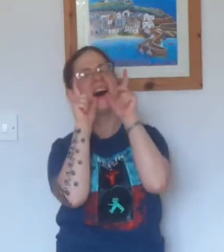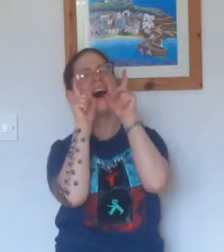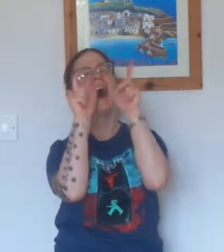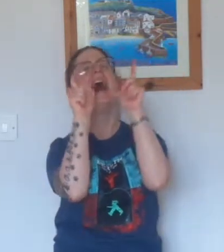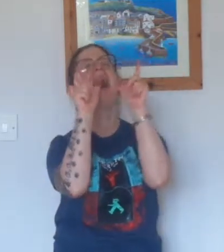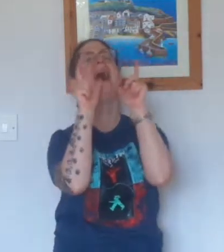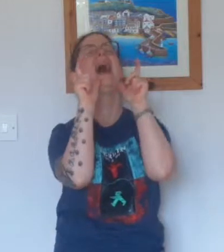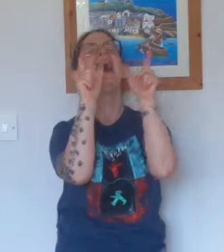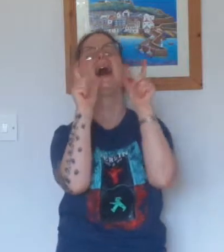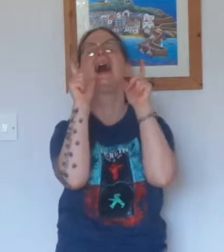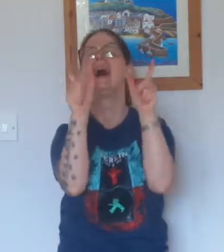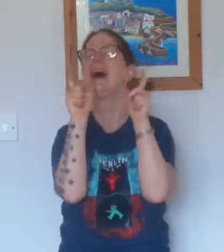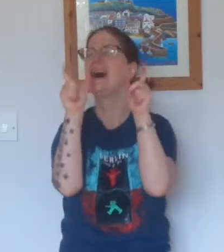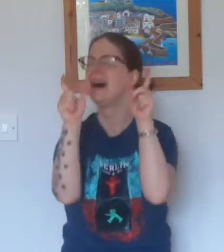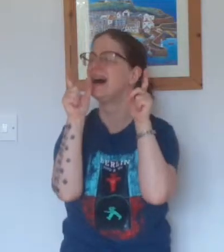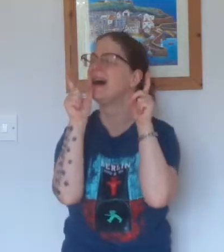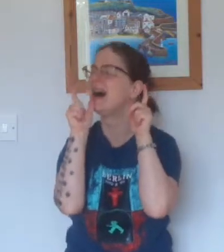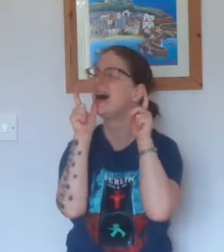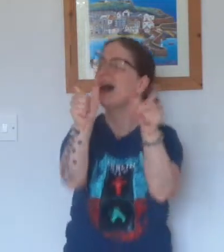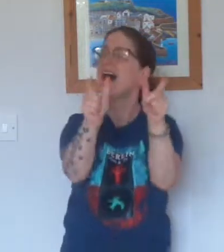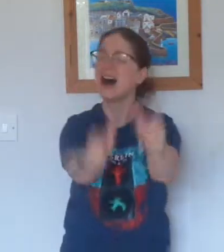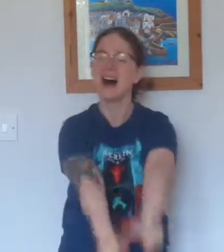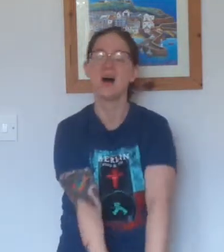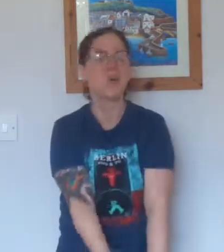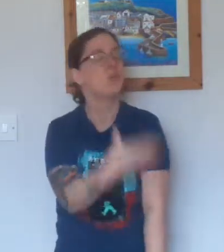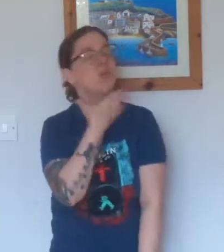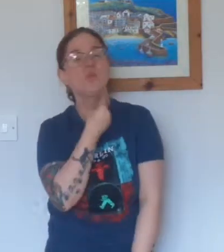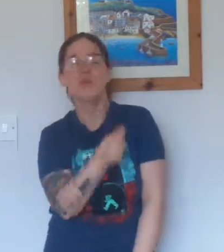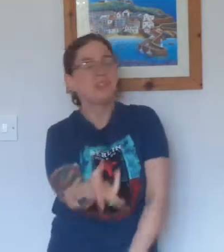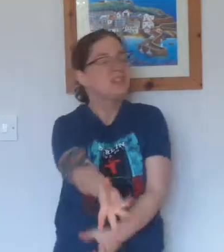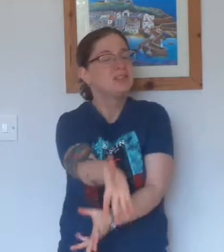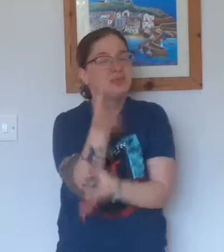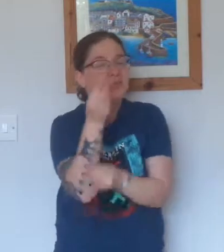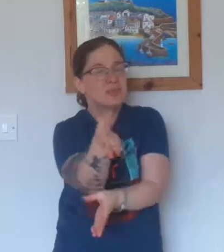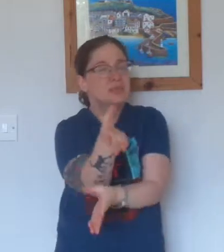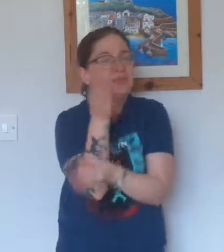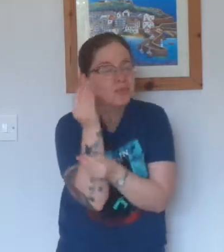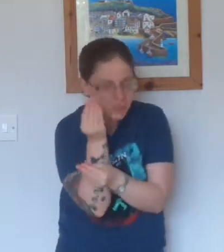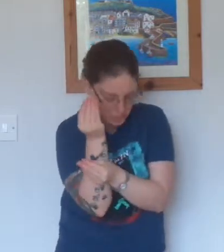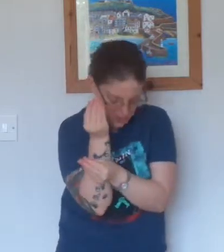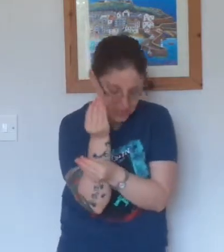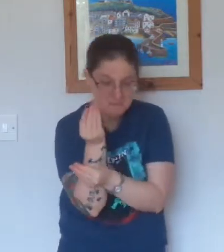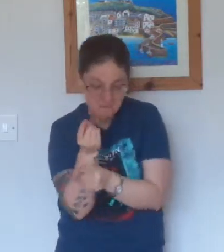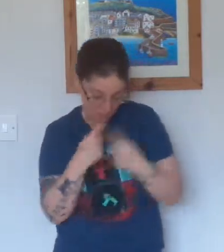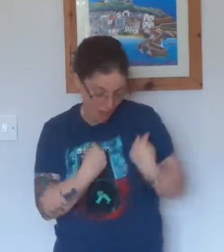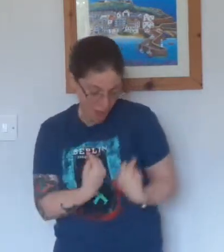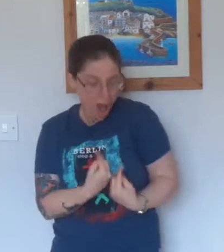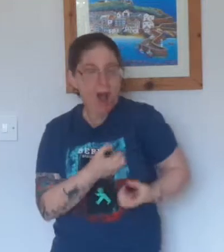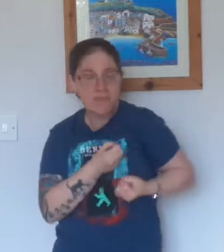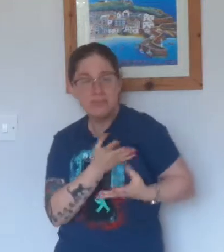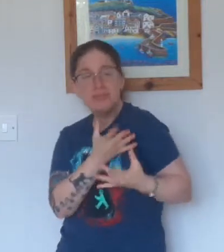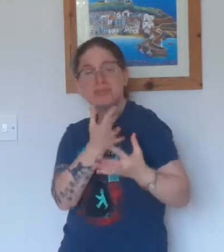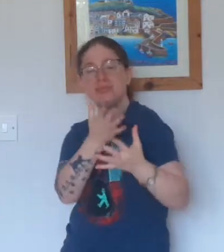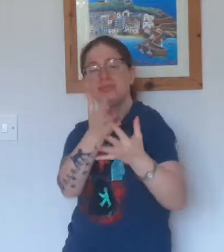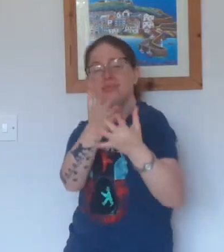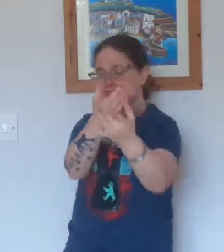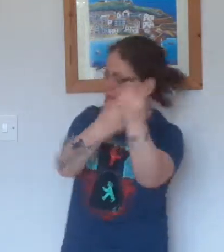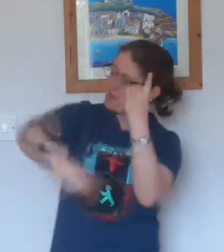I live up, don't you hear me? Yeah, my heart is calling you, and nobody